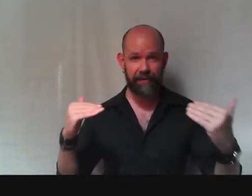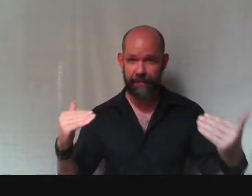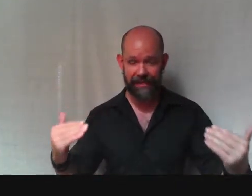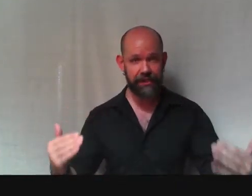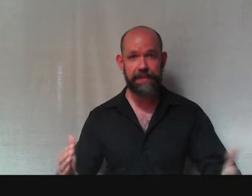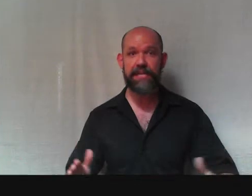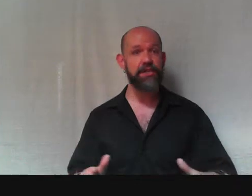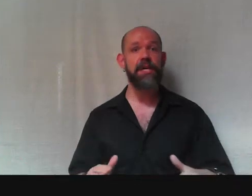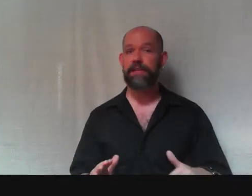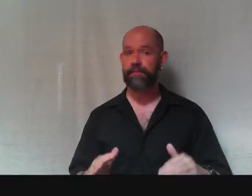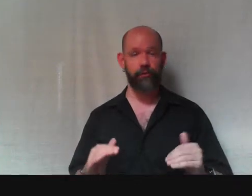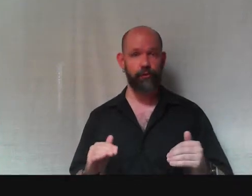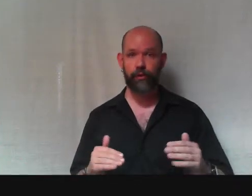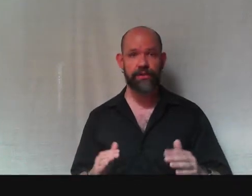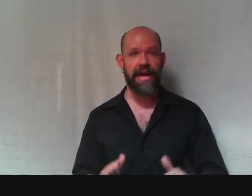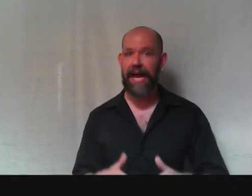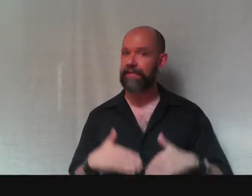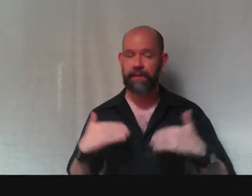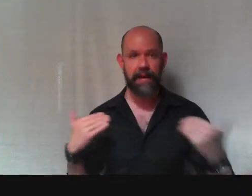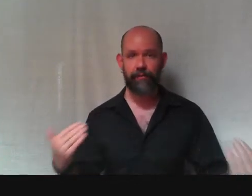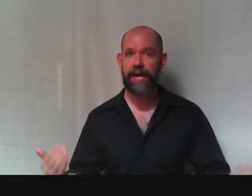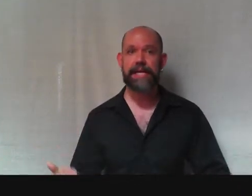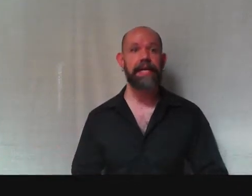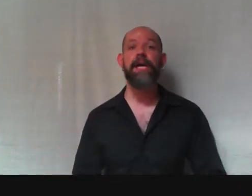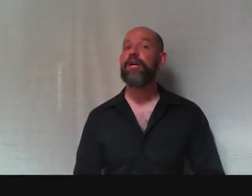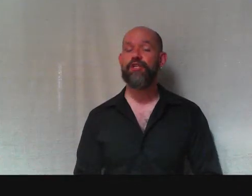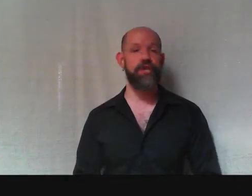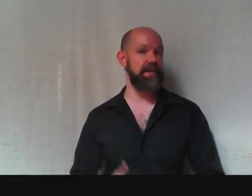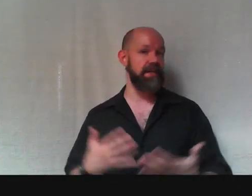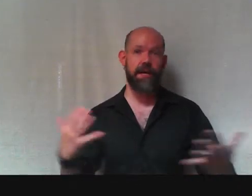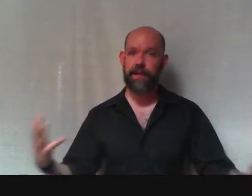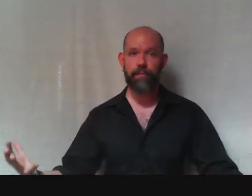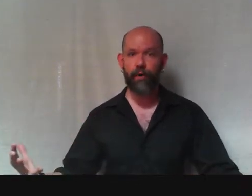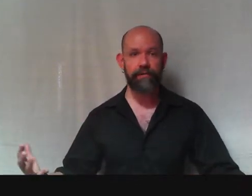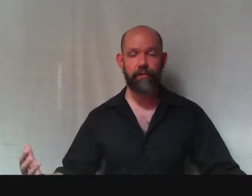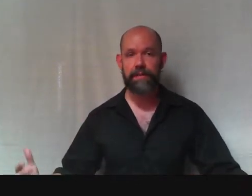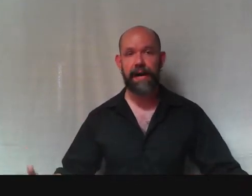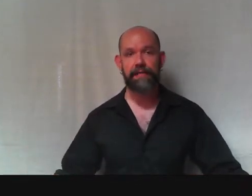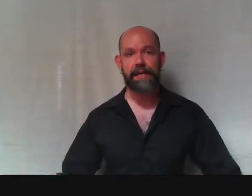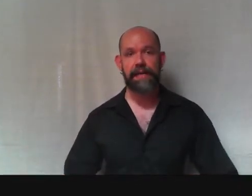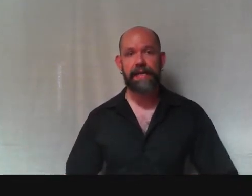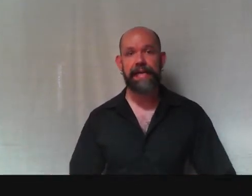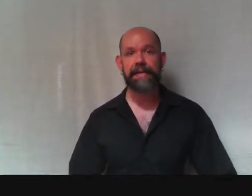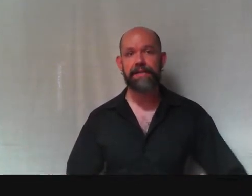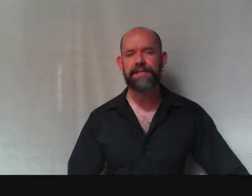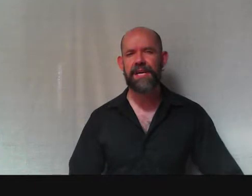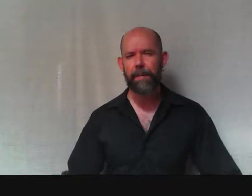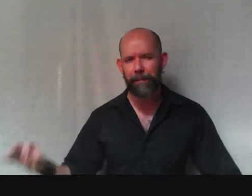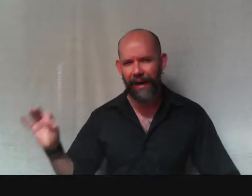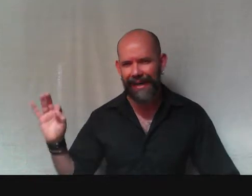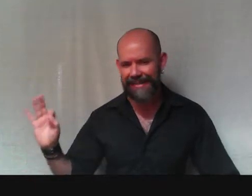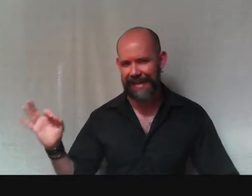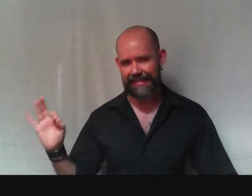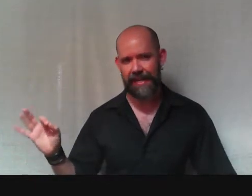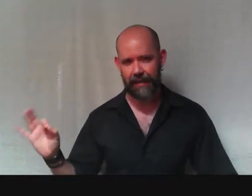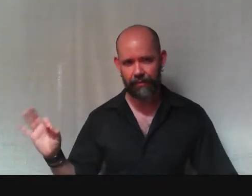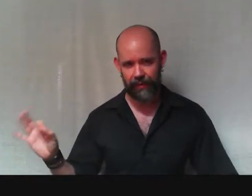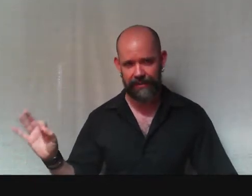on my speech, the fewer rules I have on my writing, just the more free my thinking thinking is. But as Kant points